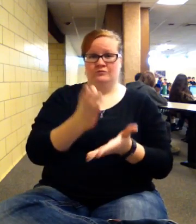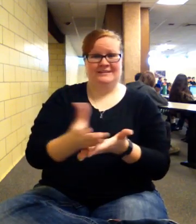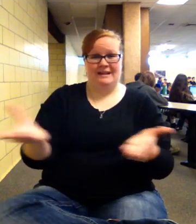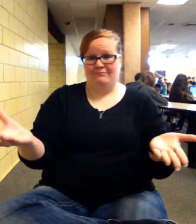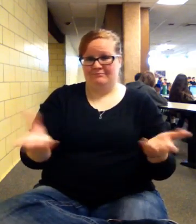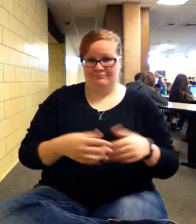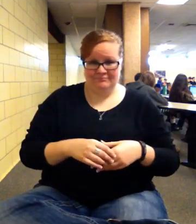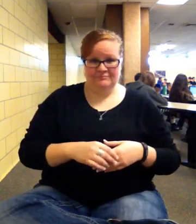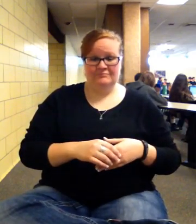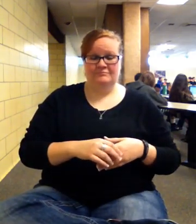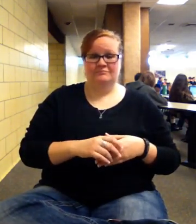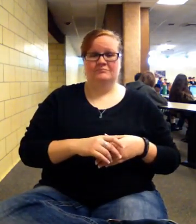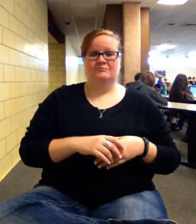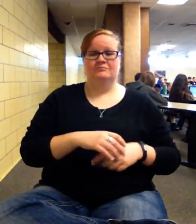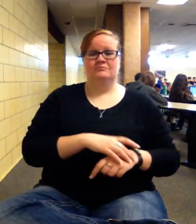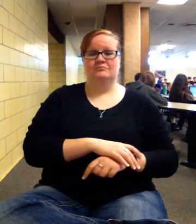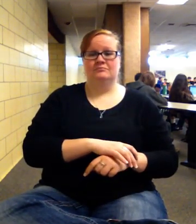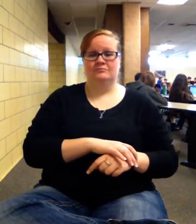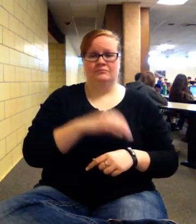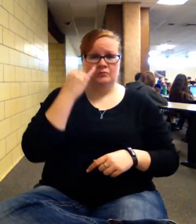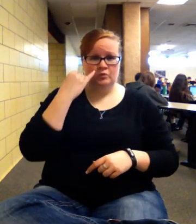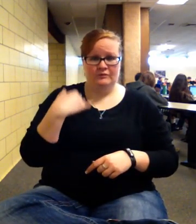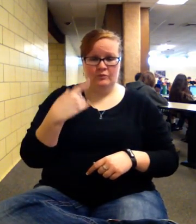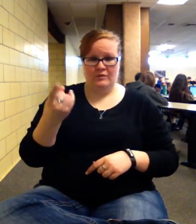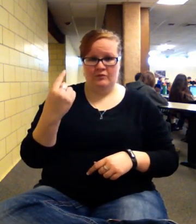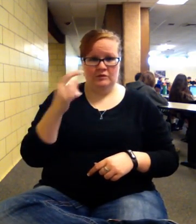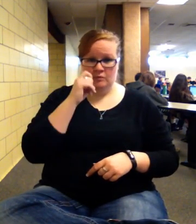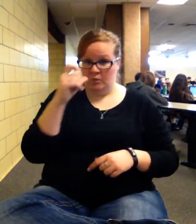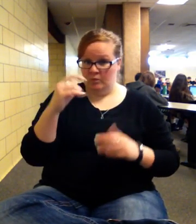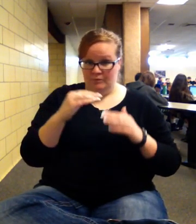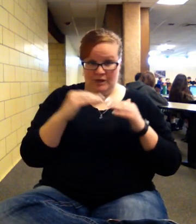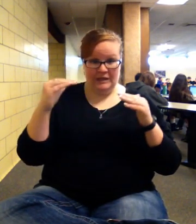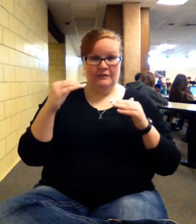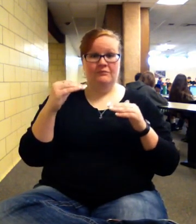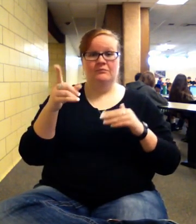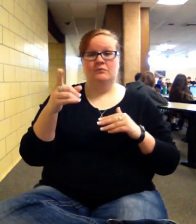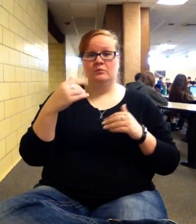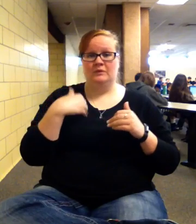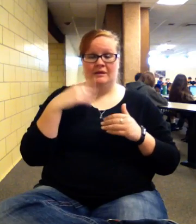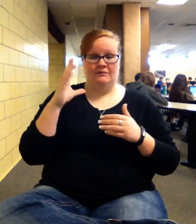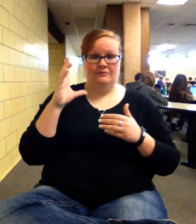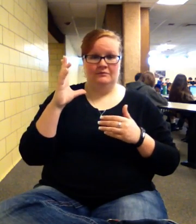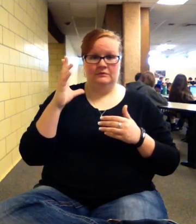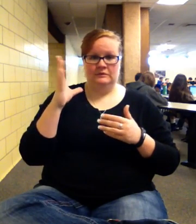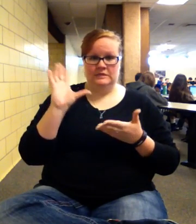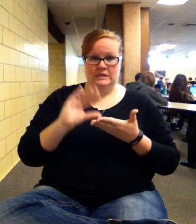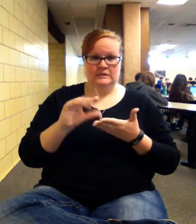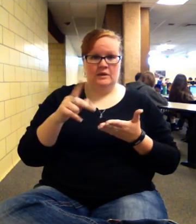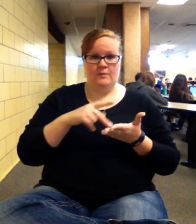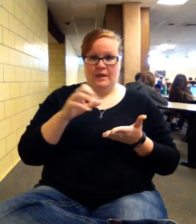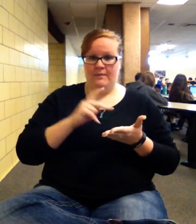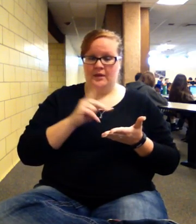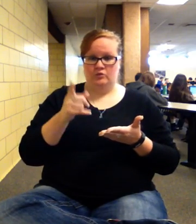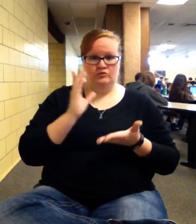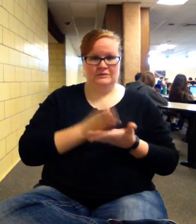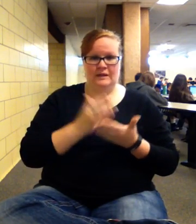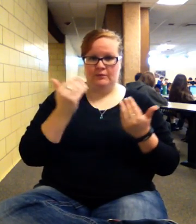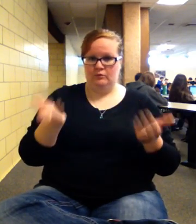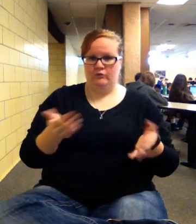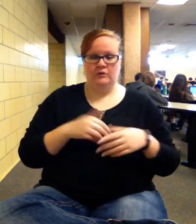So if you got one where you never broke even, using discounted payback, you just stop and the bond, you have to reject